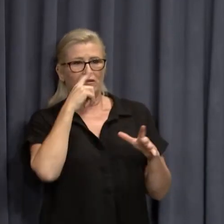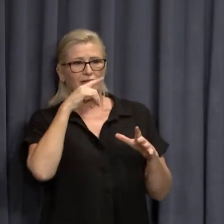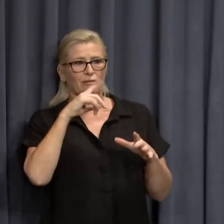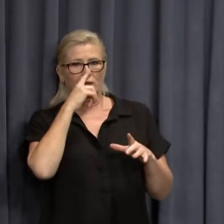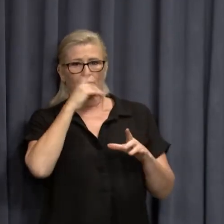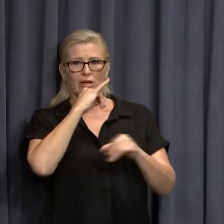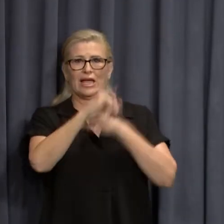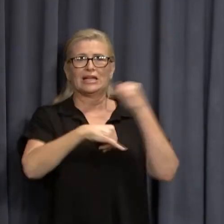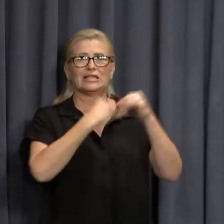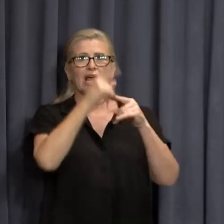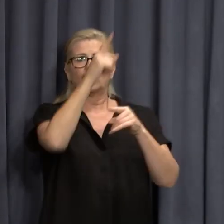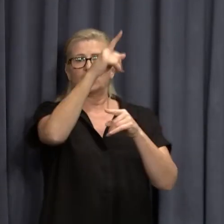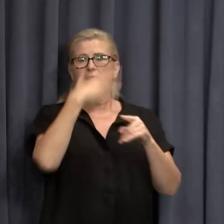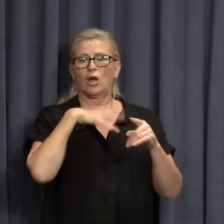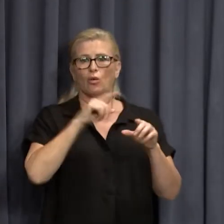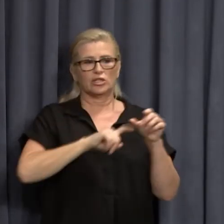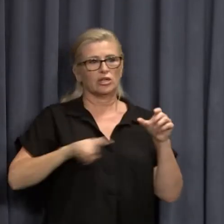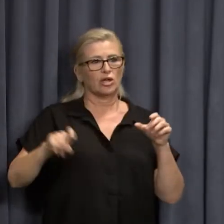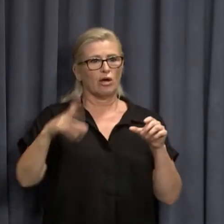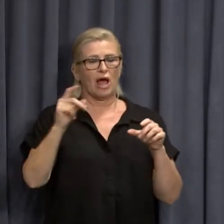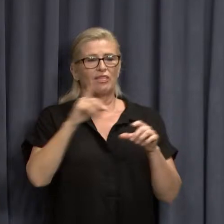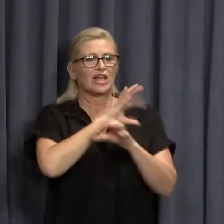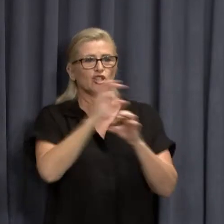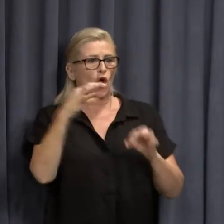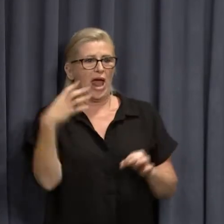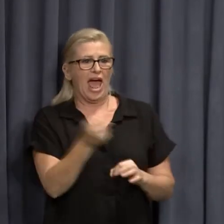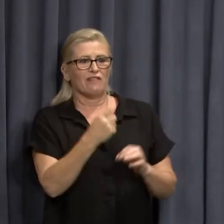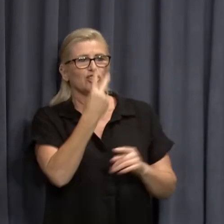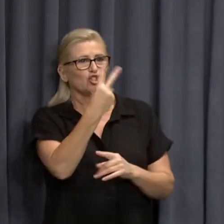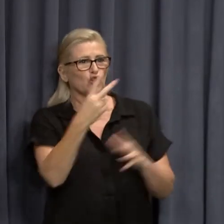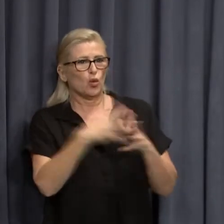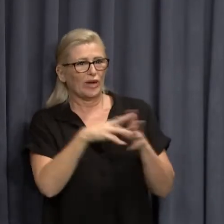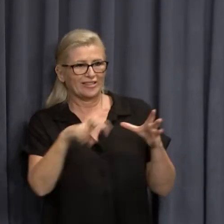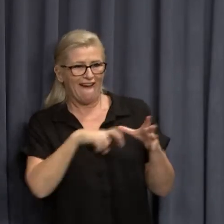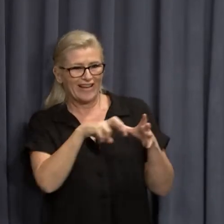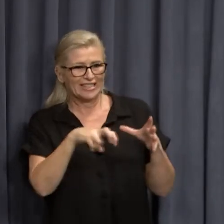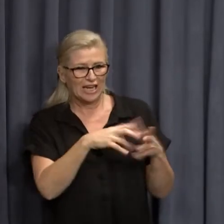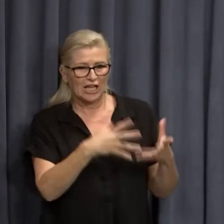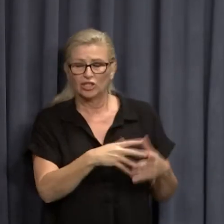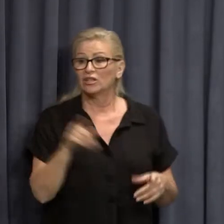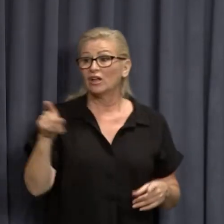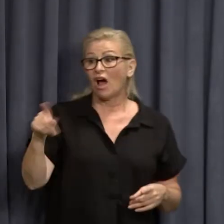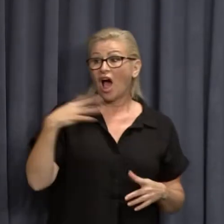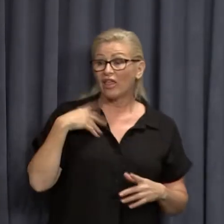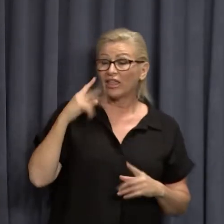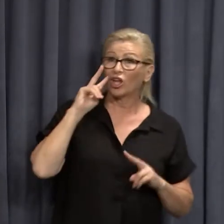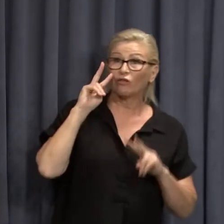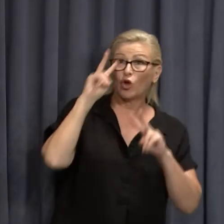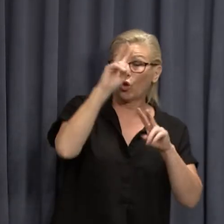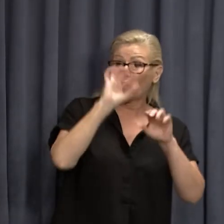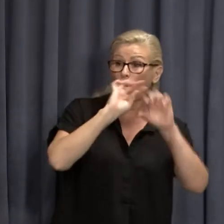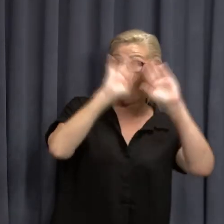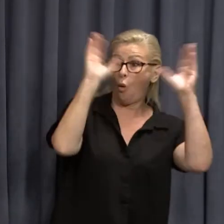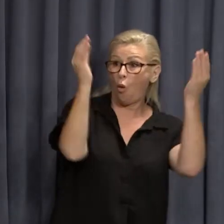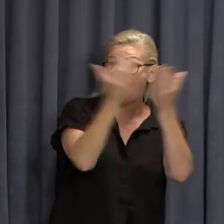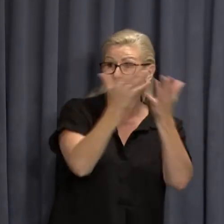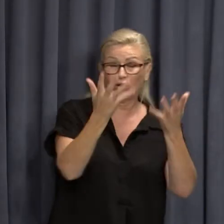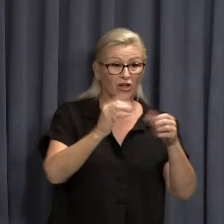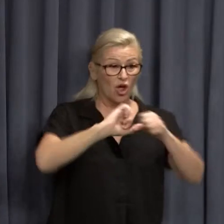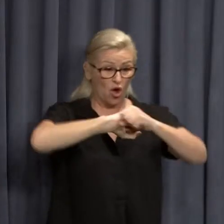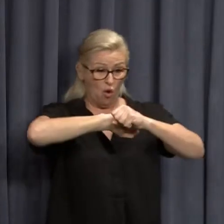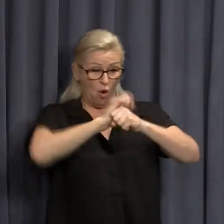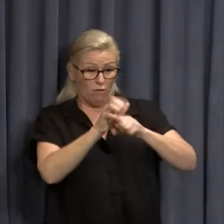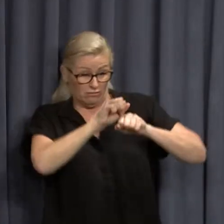stay and want to go somewhere else, they don't have to spend too much. I think if you look across the world, Omicron is rampaging through